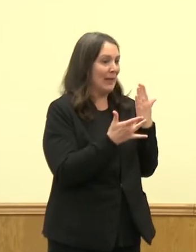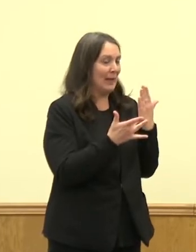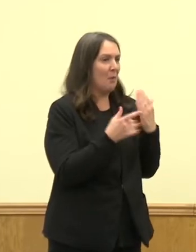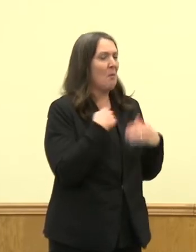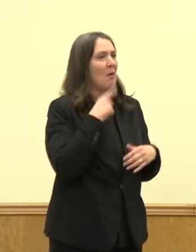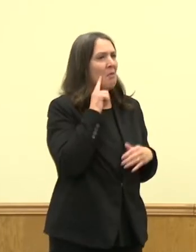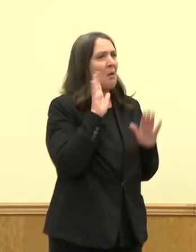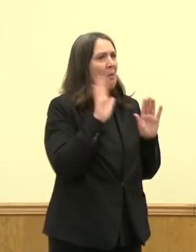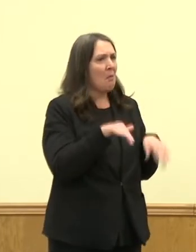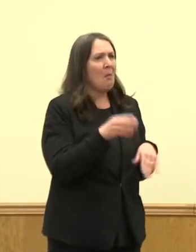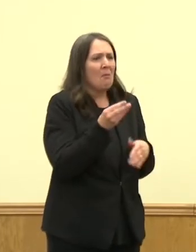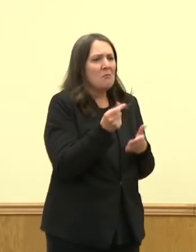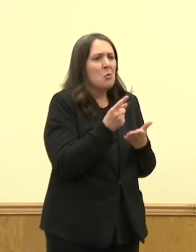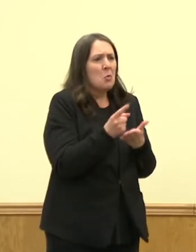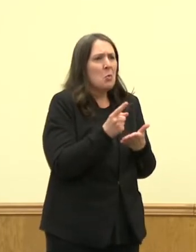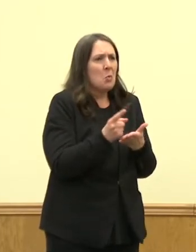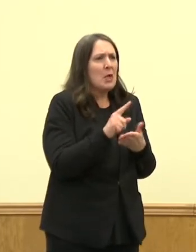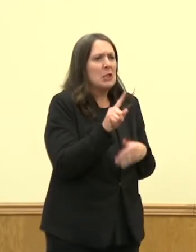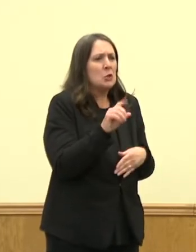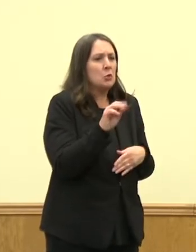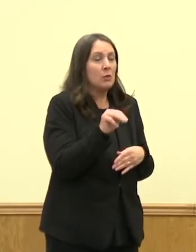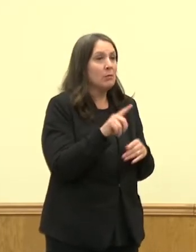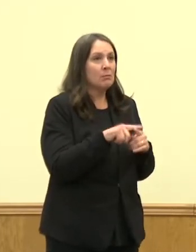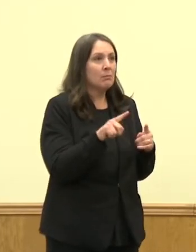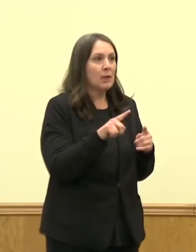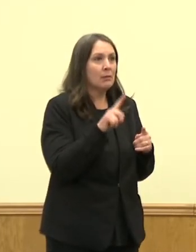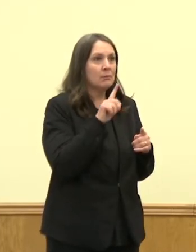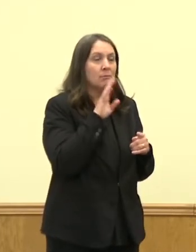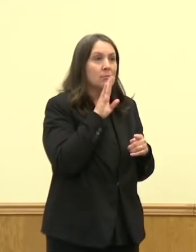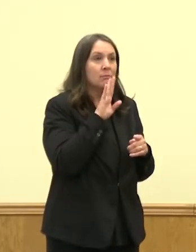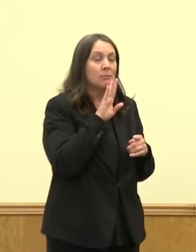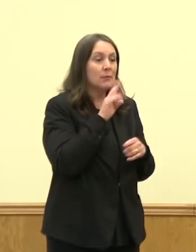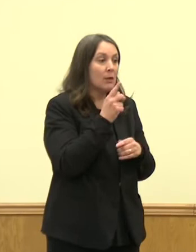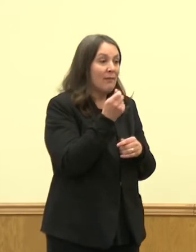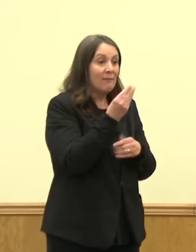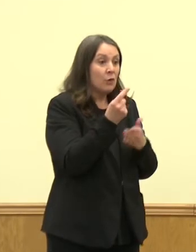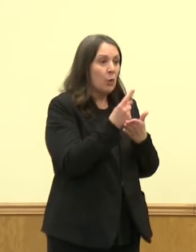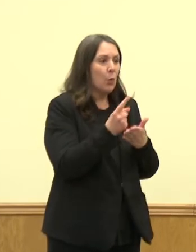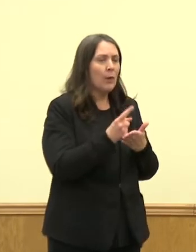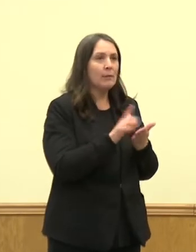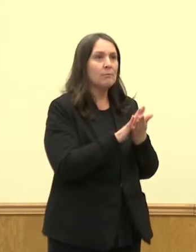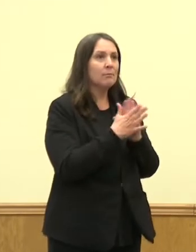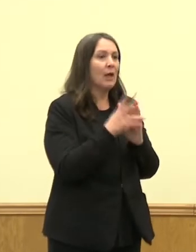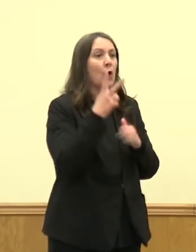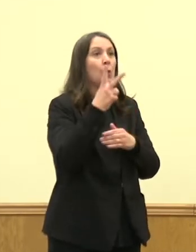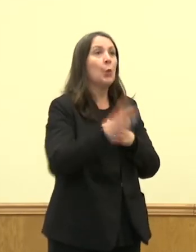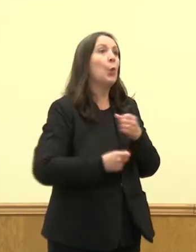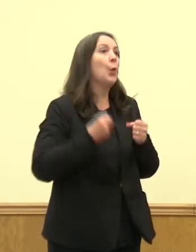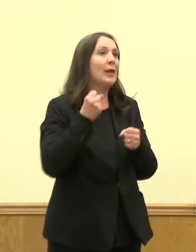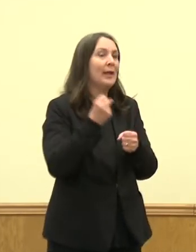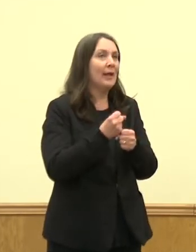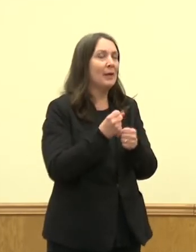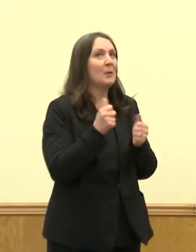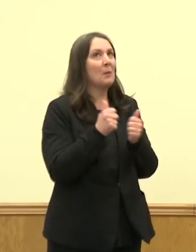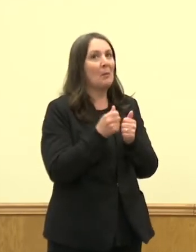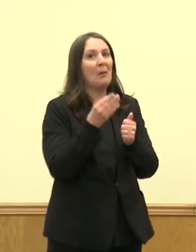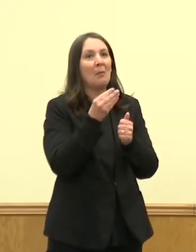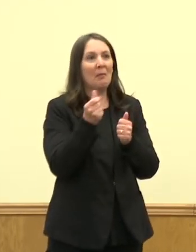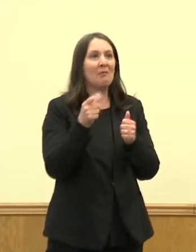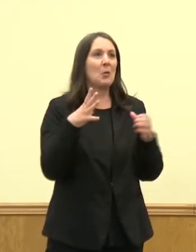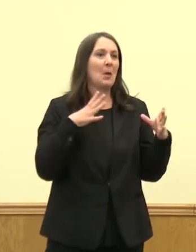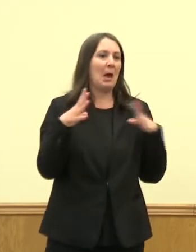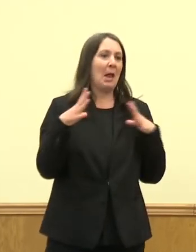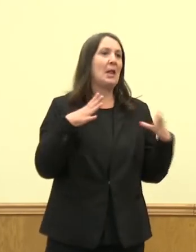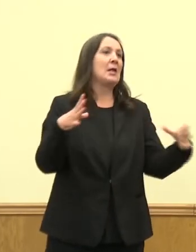last for a couple weeks. We have now been meeting for two years, with a few holidays off, of course. So